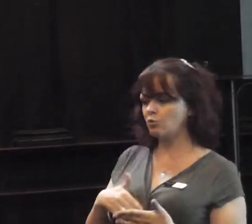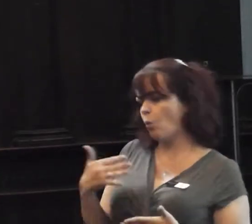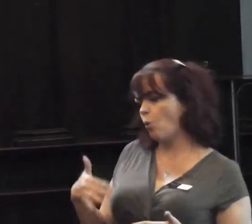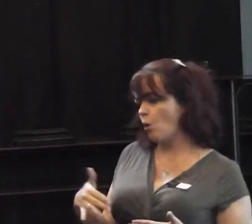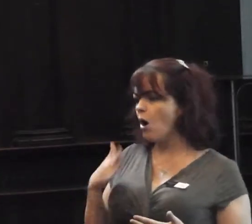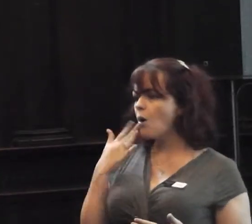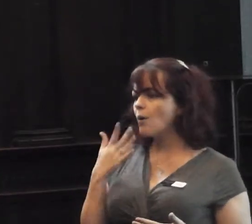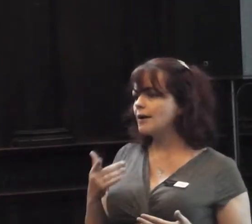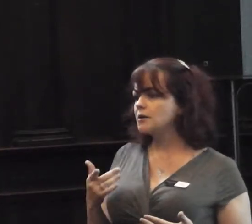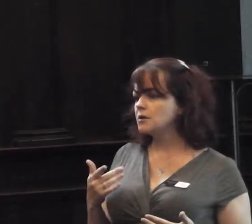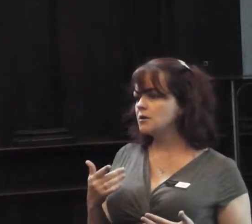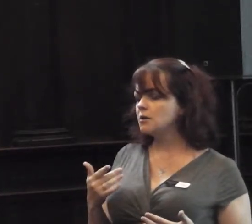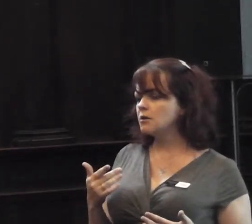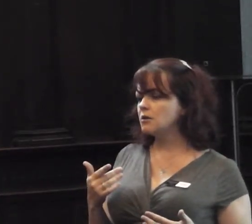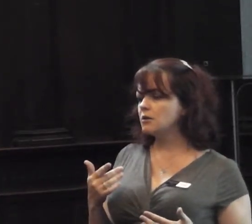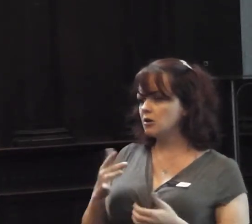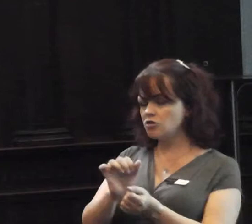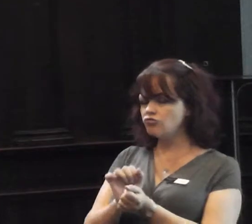Permanently.